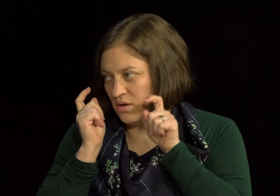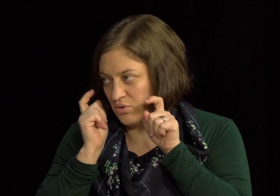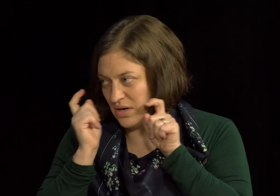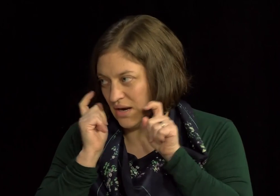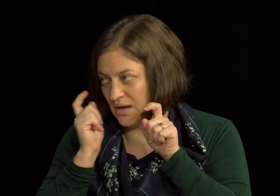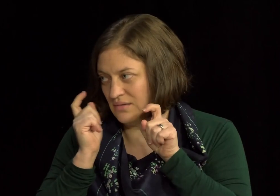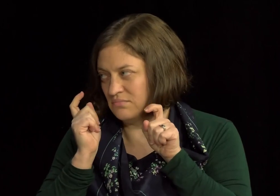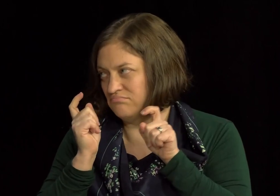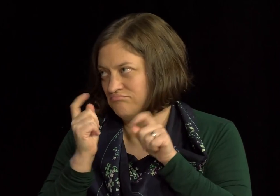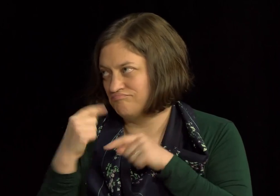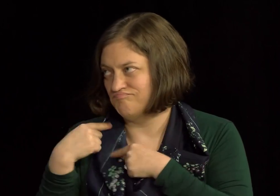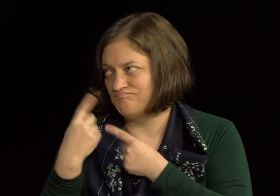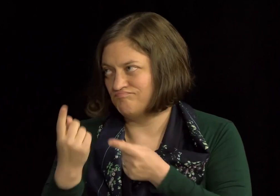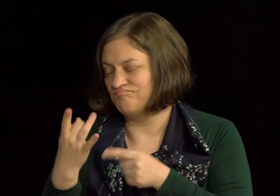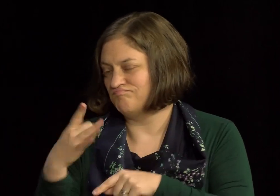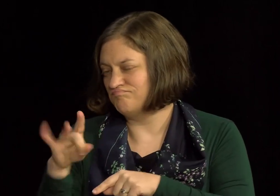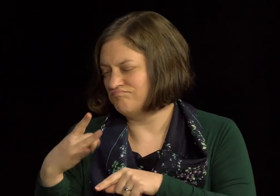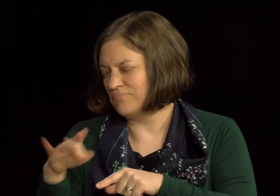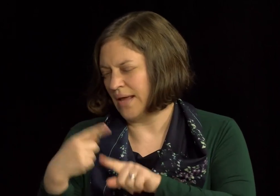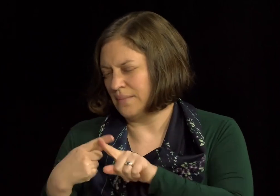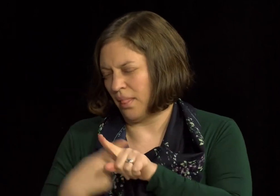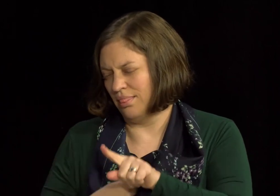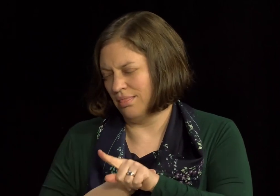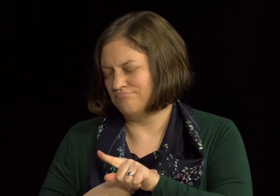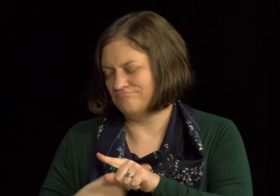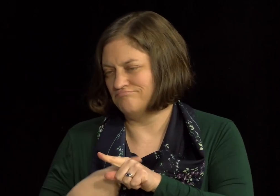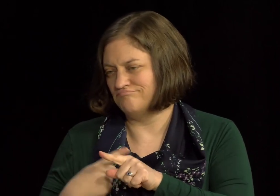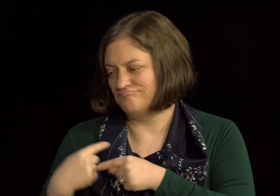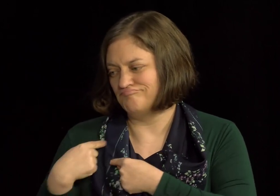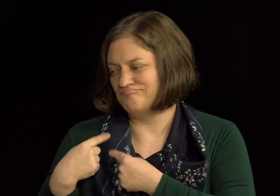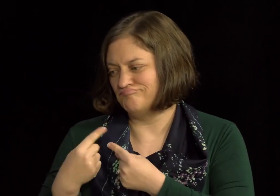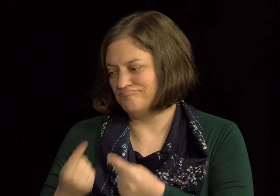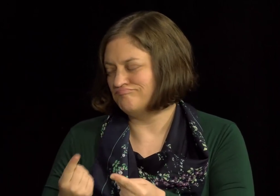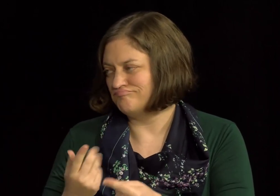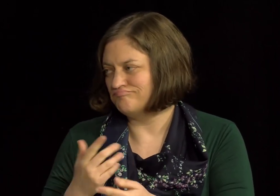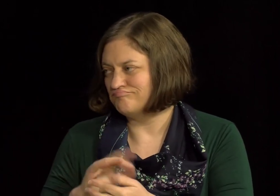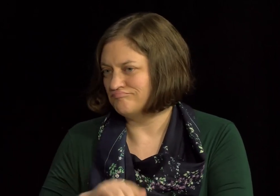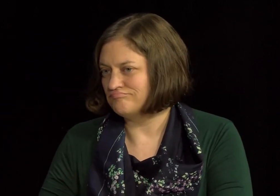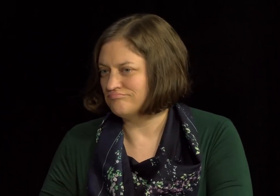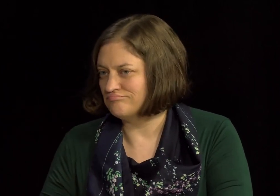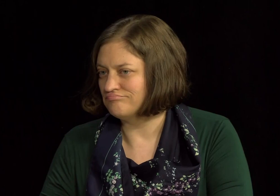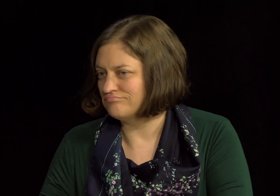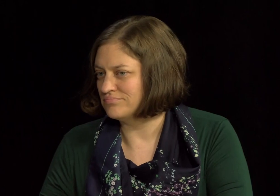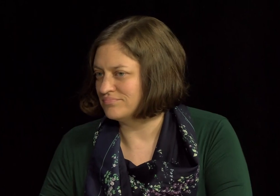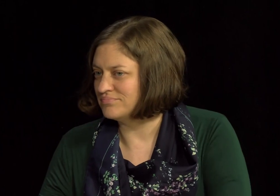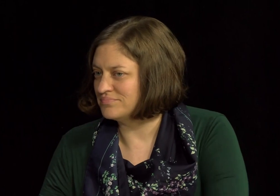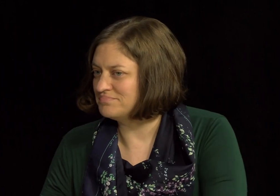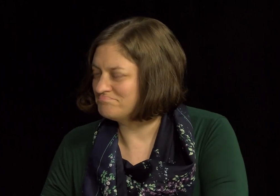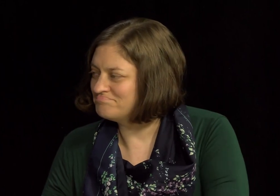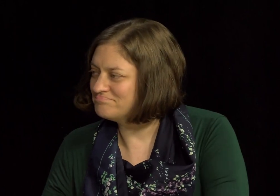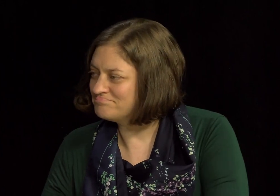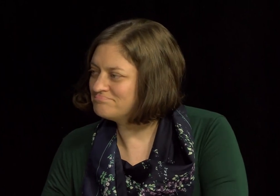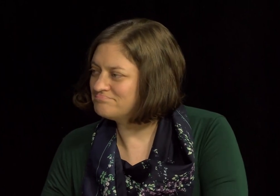I first started wearing hearing aids when I was about 18 months old. And, I've used them ever since. Okay.